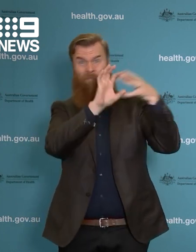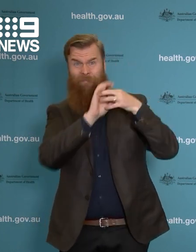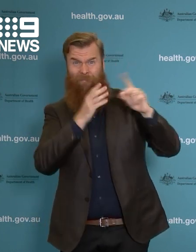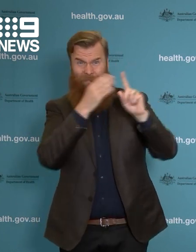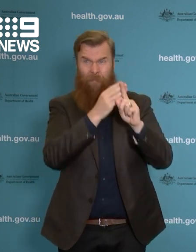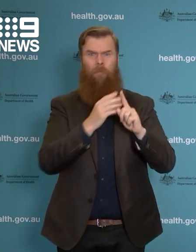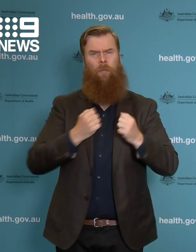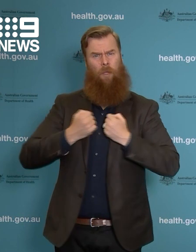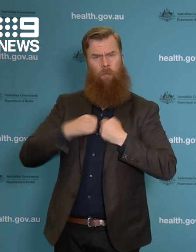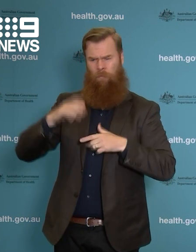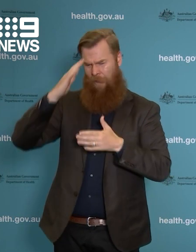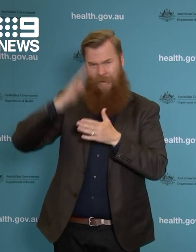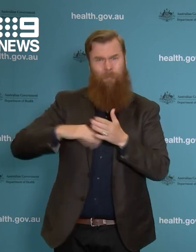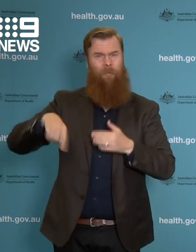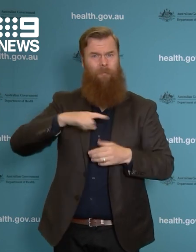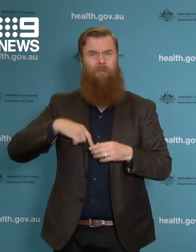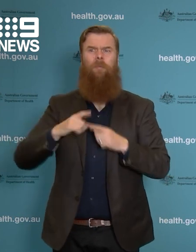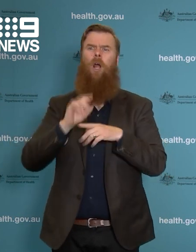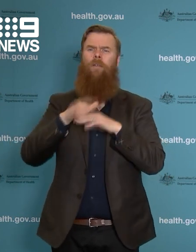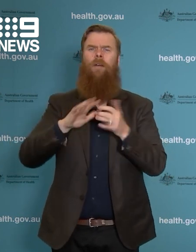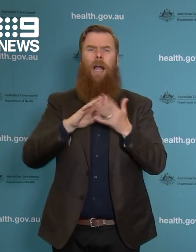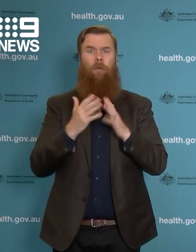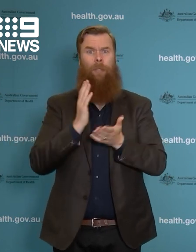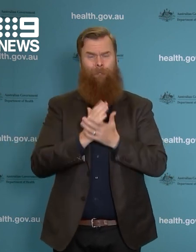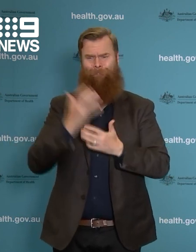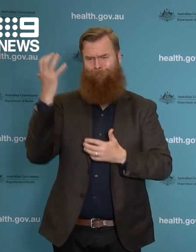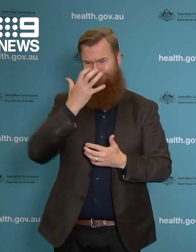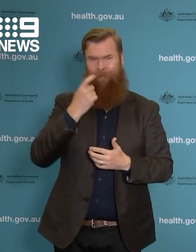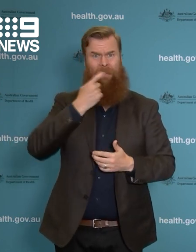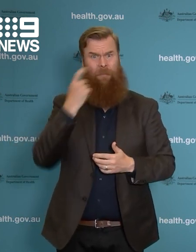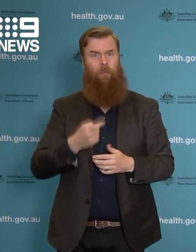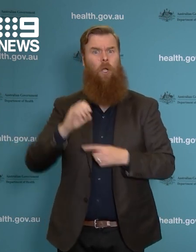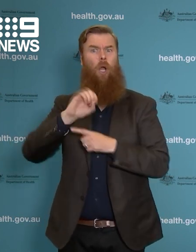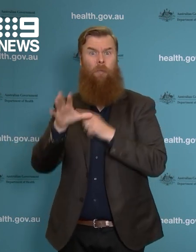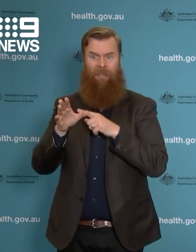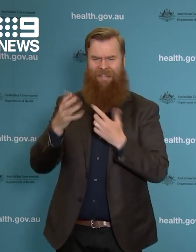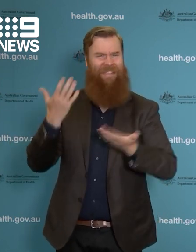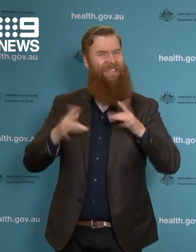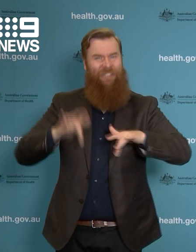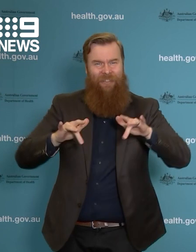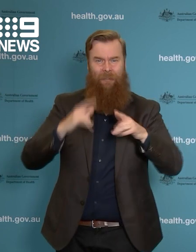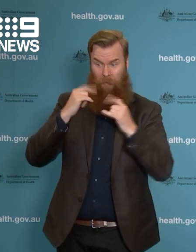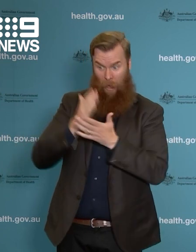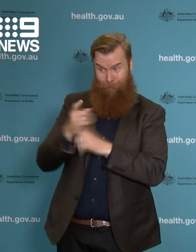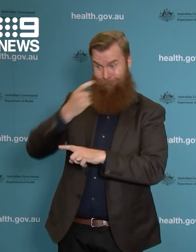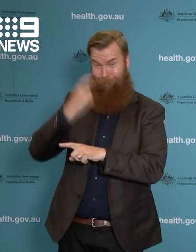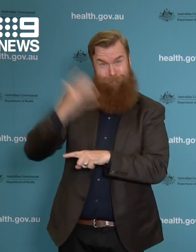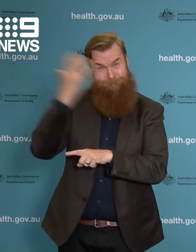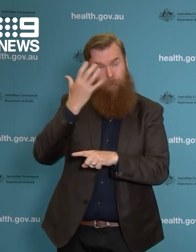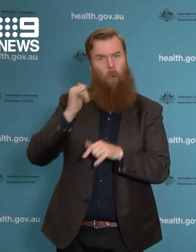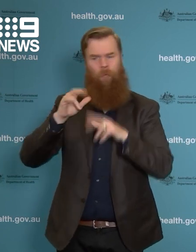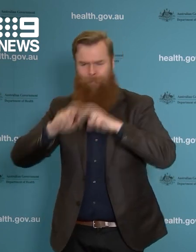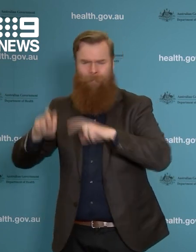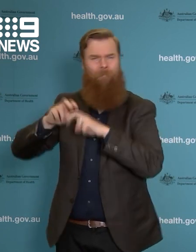about that severity element. But that vaccine efficacy is an important thing. We also know that boosters